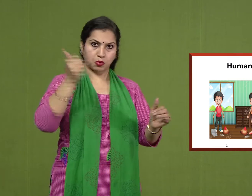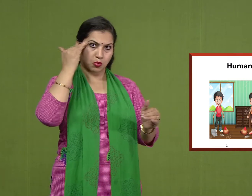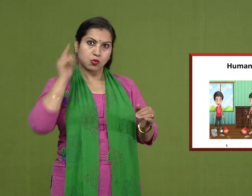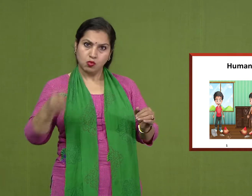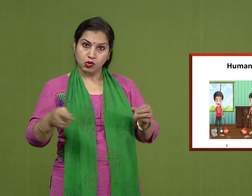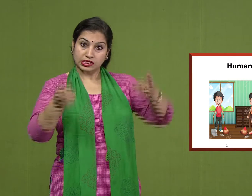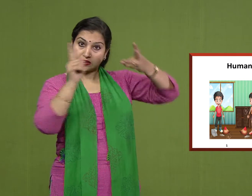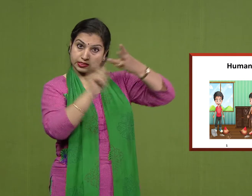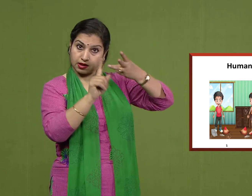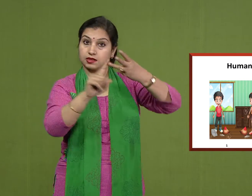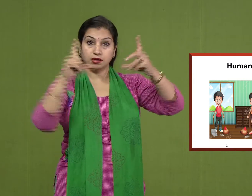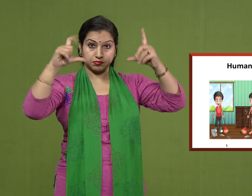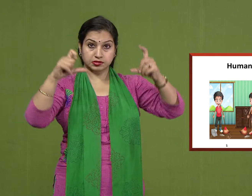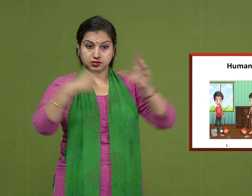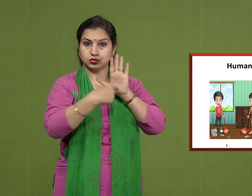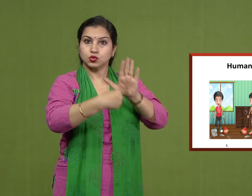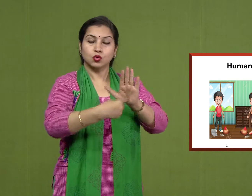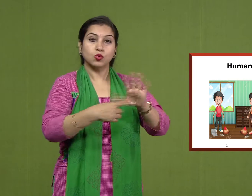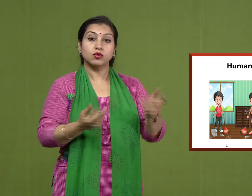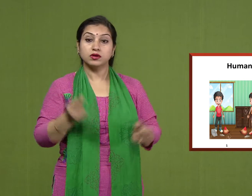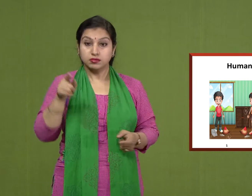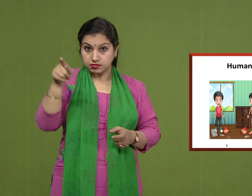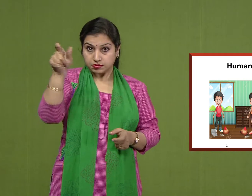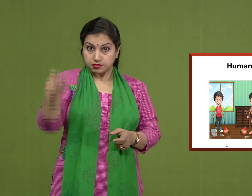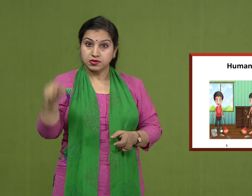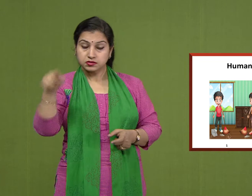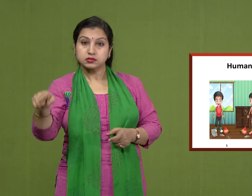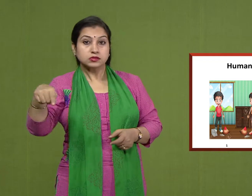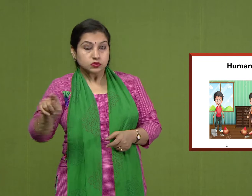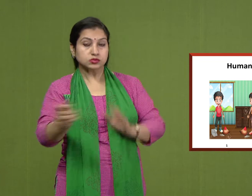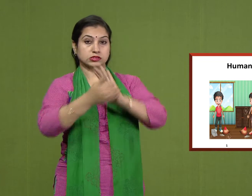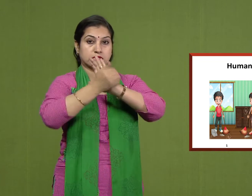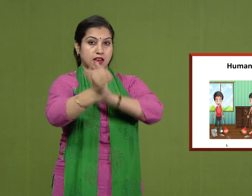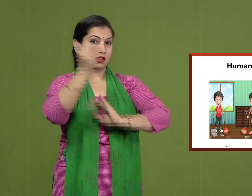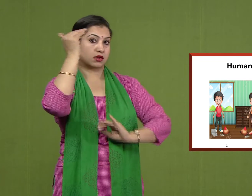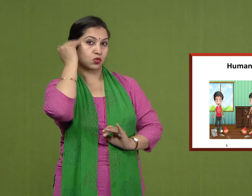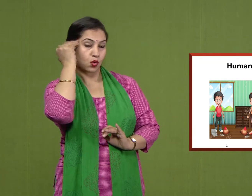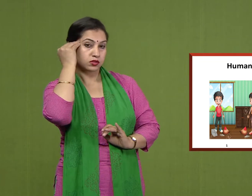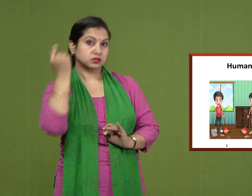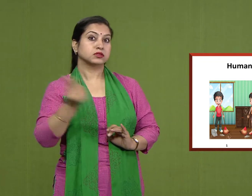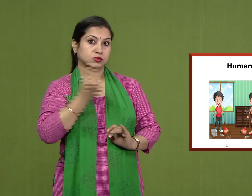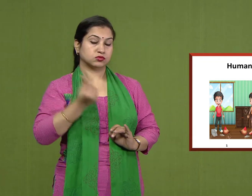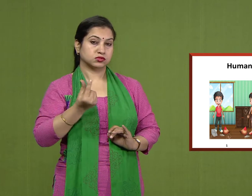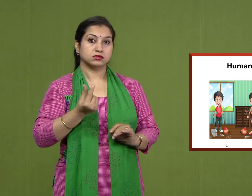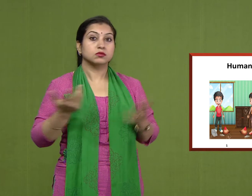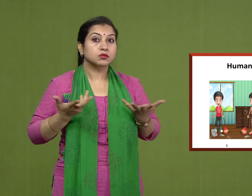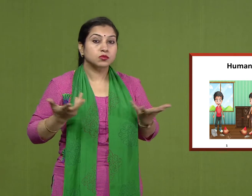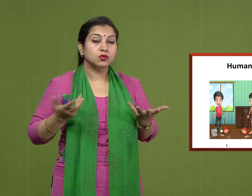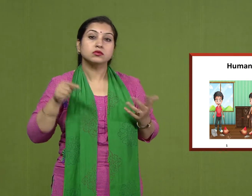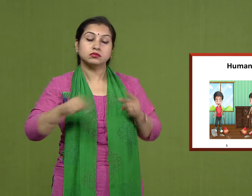In the third picture it shows that a person is using his skills and knowledge and